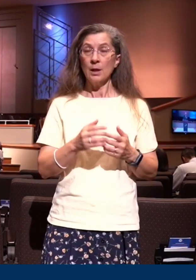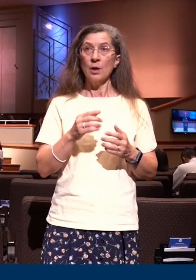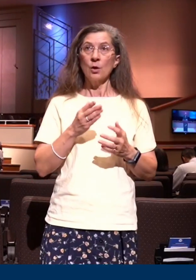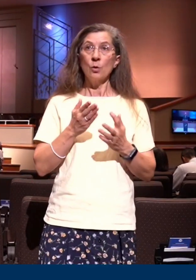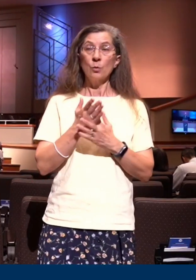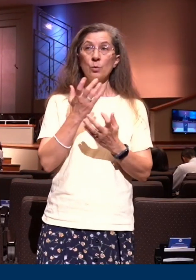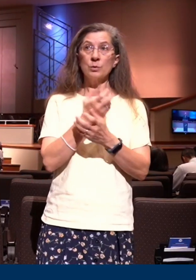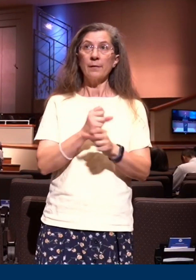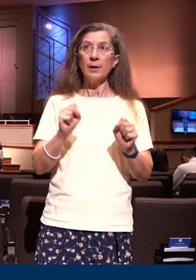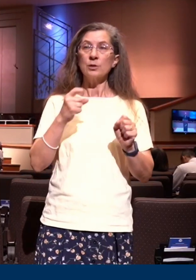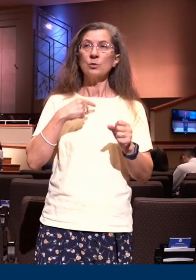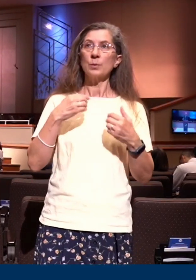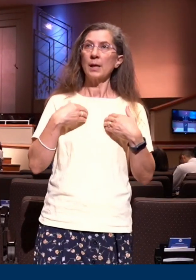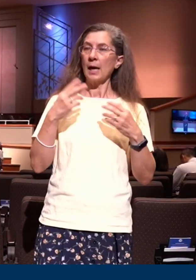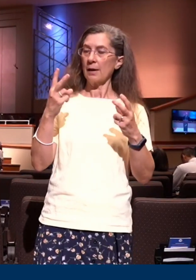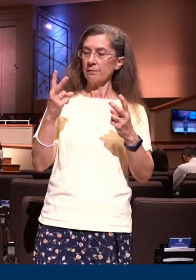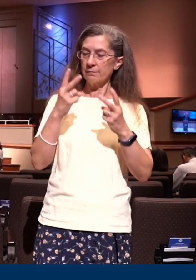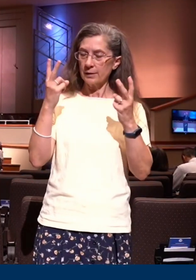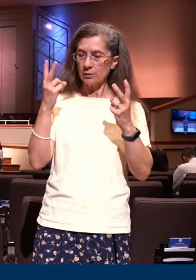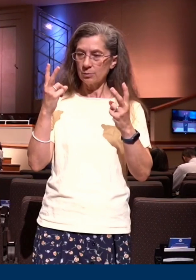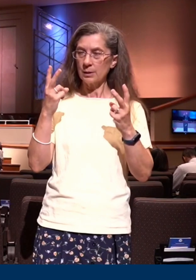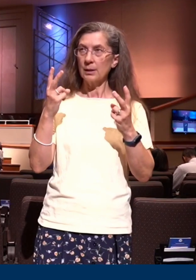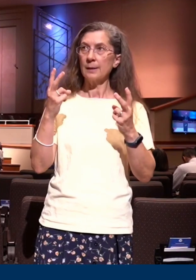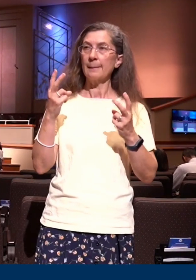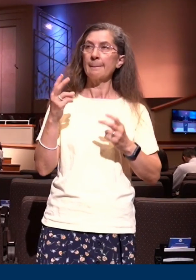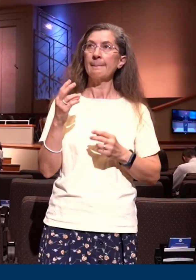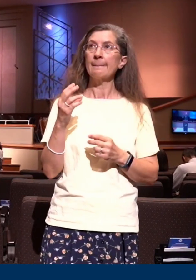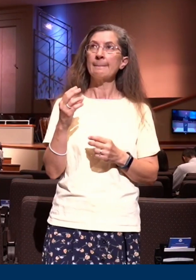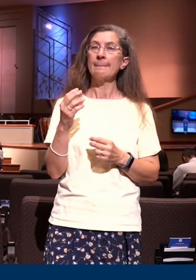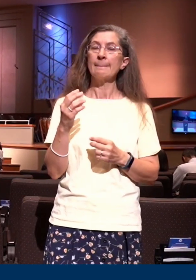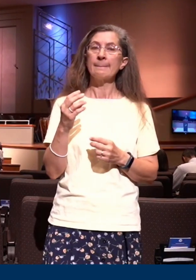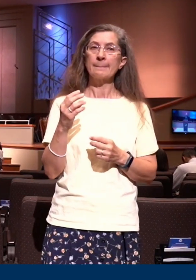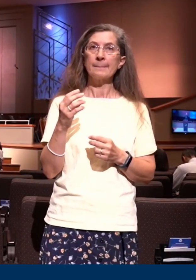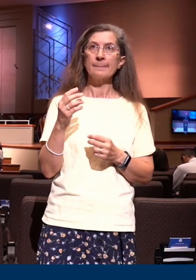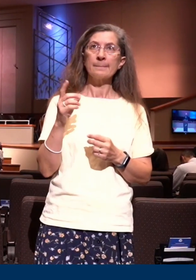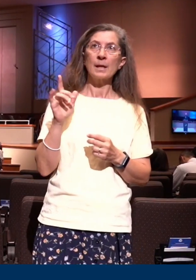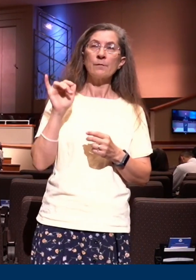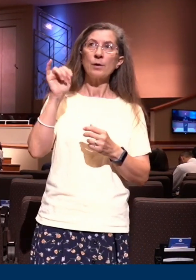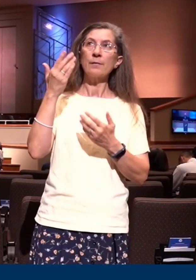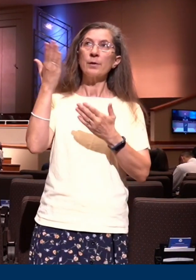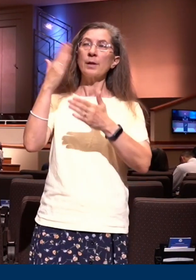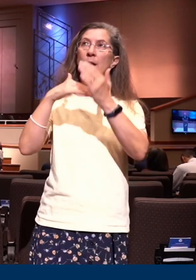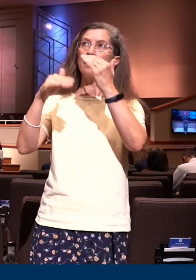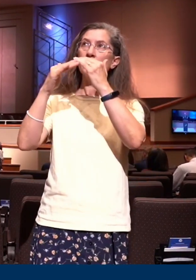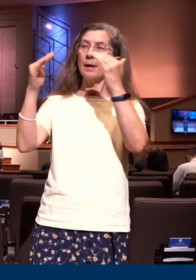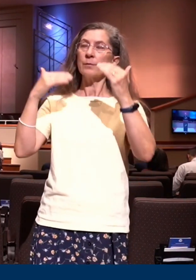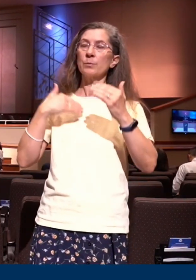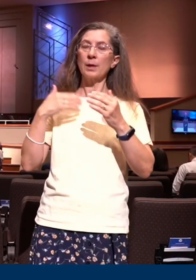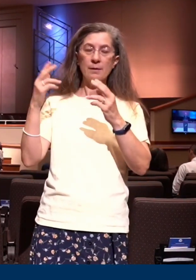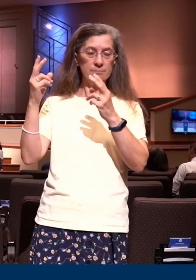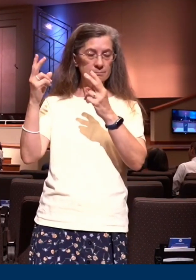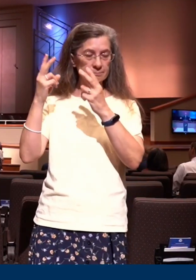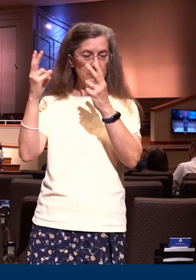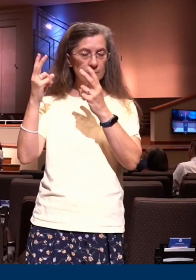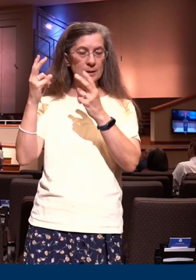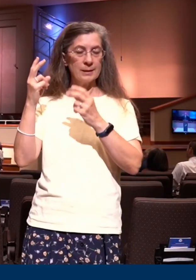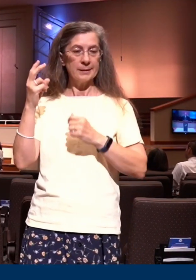the glorification of that will be known and seen for all of eternity in heaven but God says listen when you got saved there was a